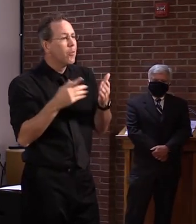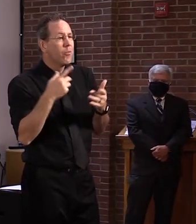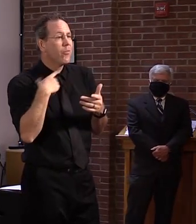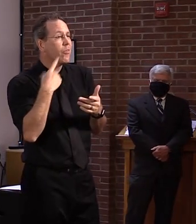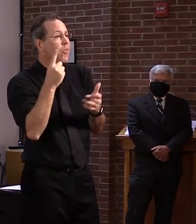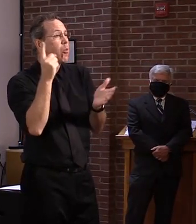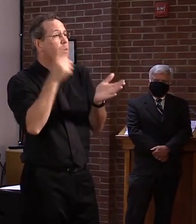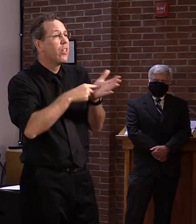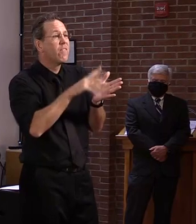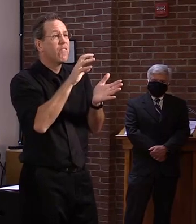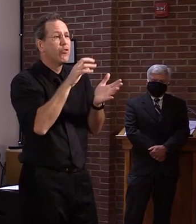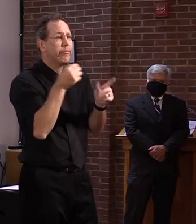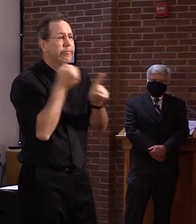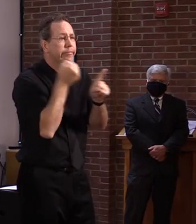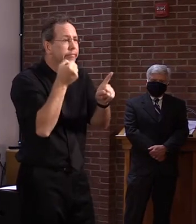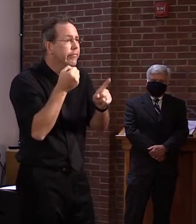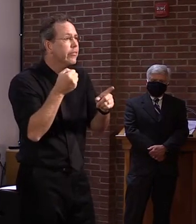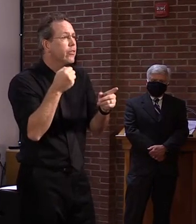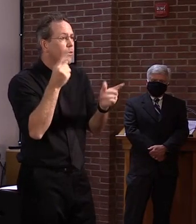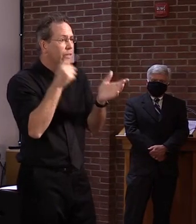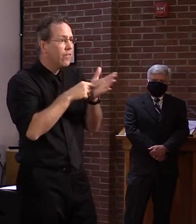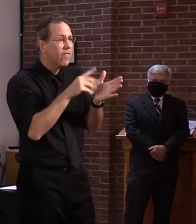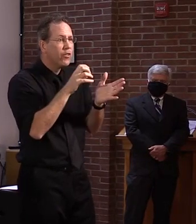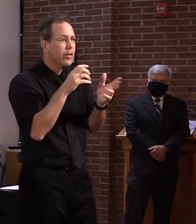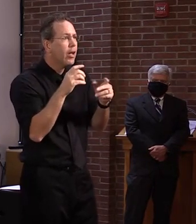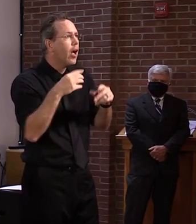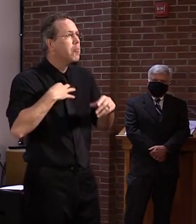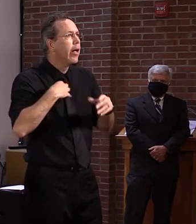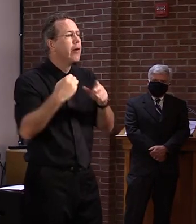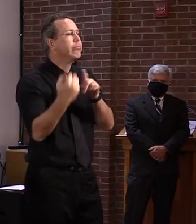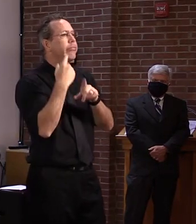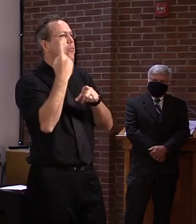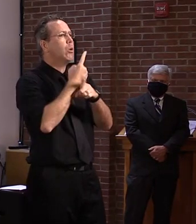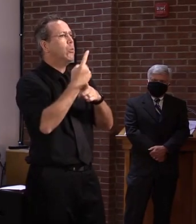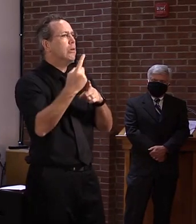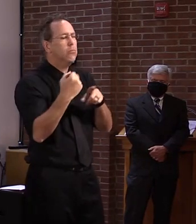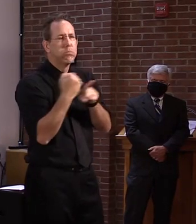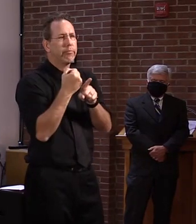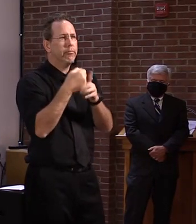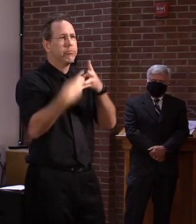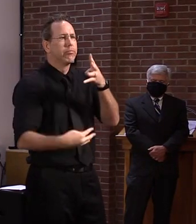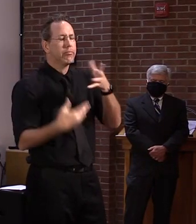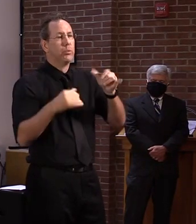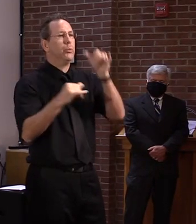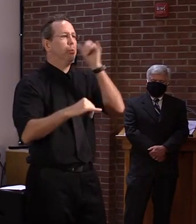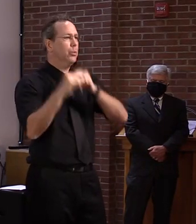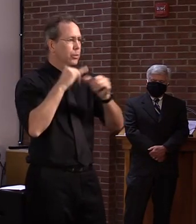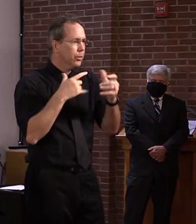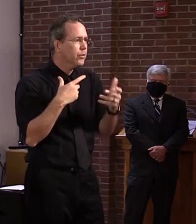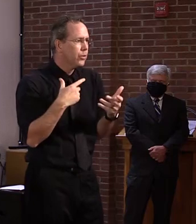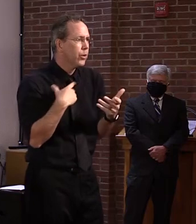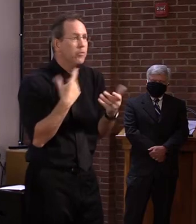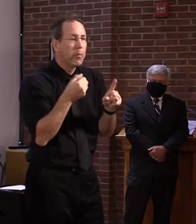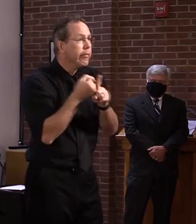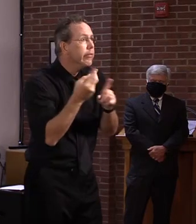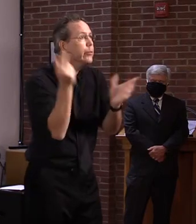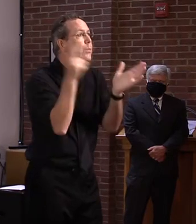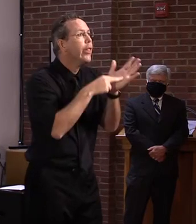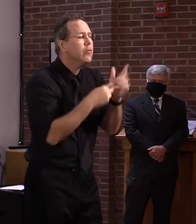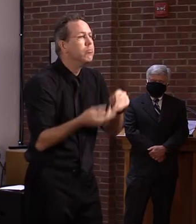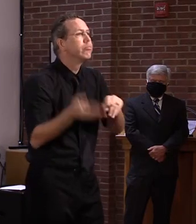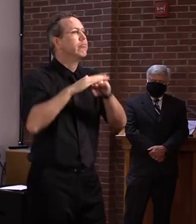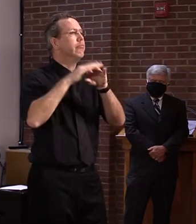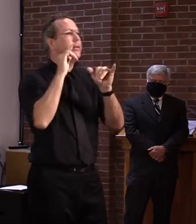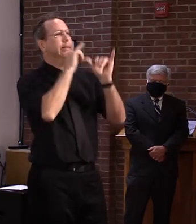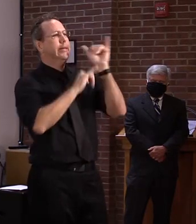or 2,000 claims in a week that end up going into adjudication just because of the way someone filled out